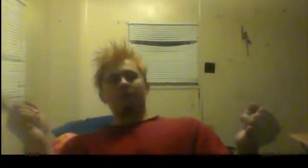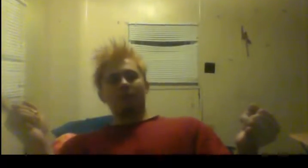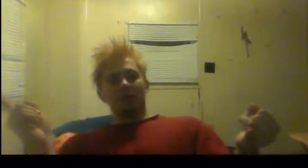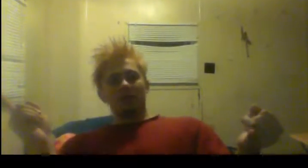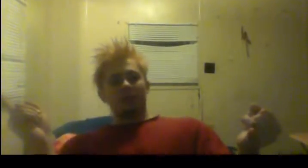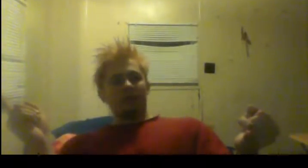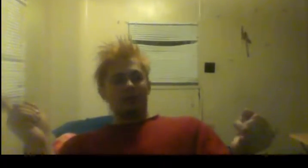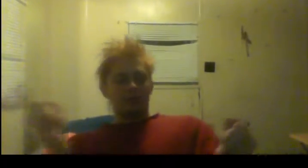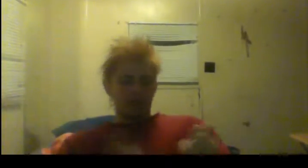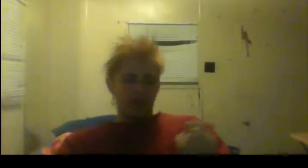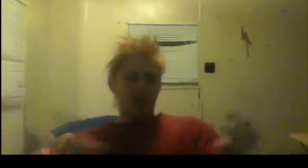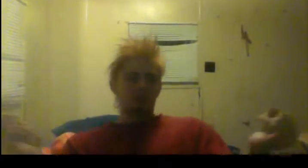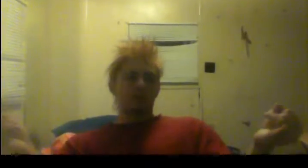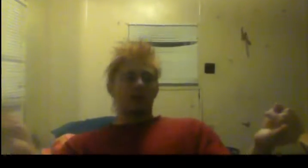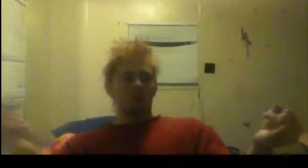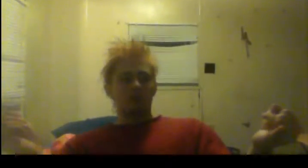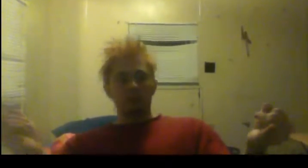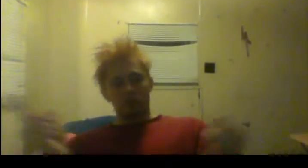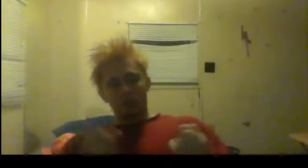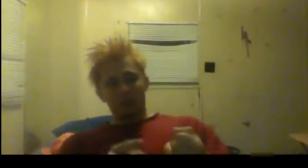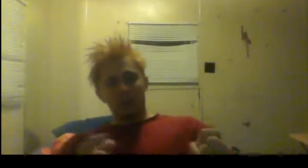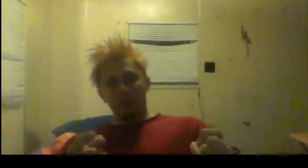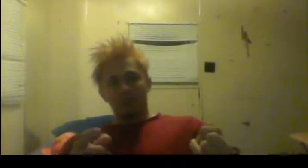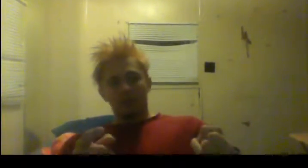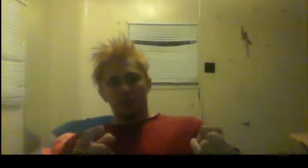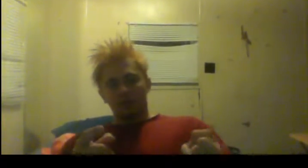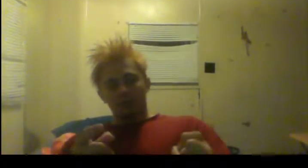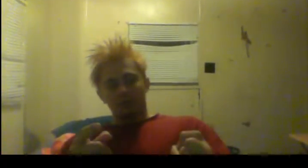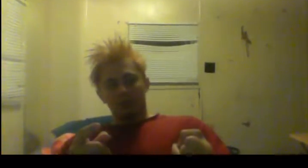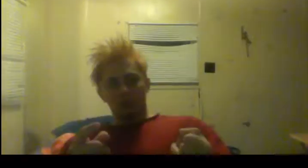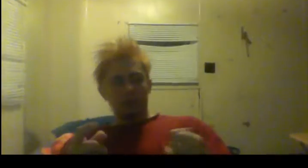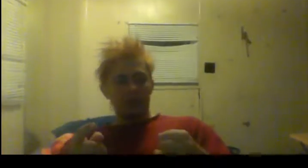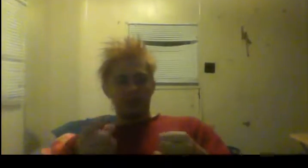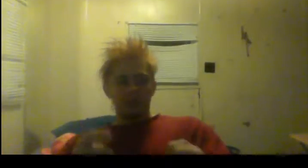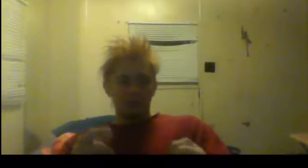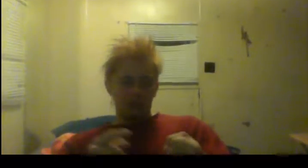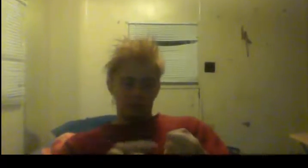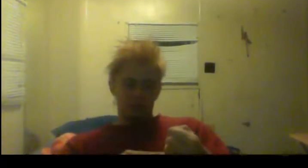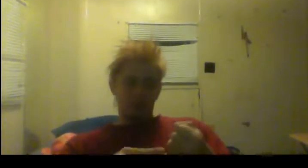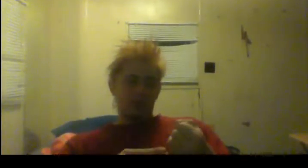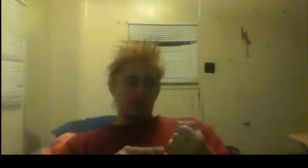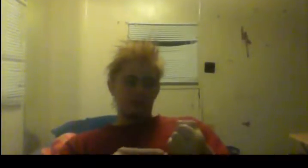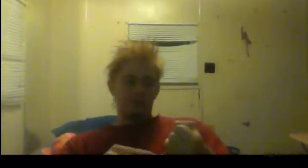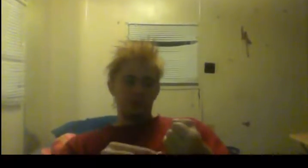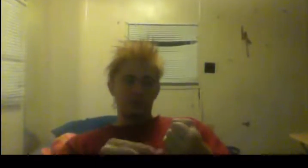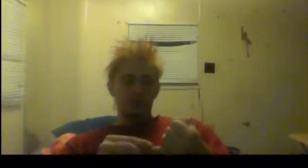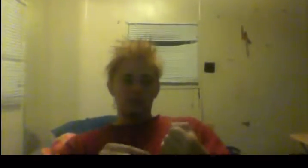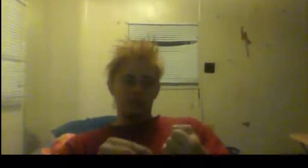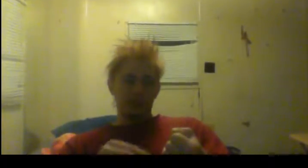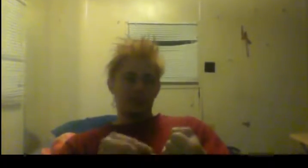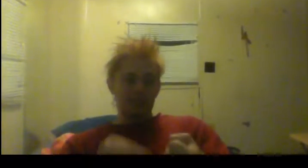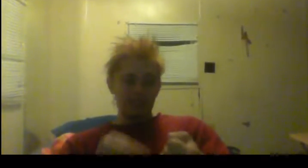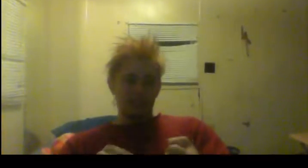fricking hash browns. You could switch it up. Do whatever, do whatever food that you feel like eating.